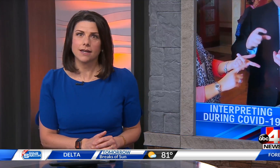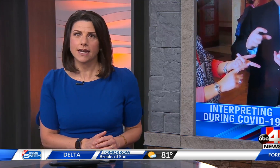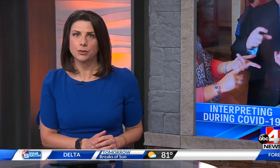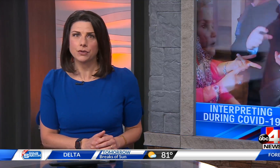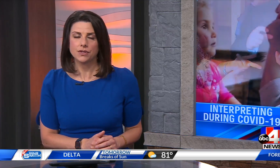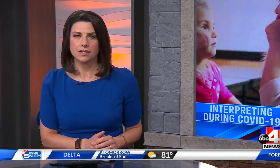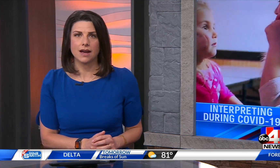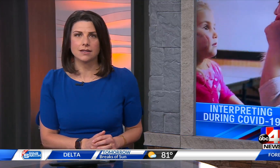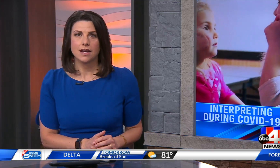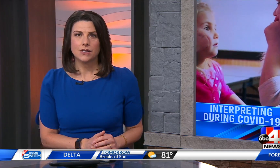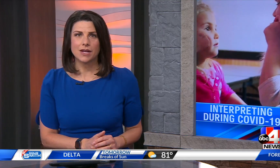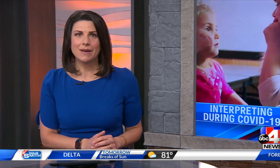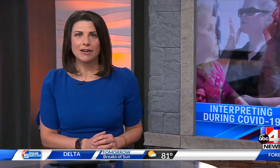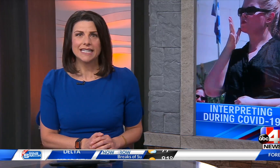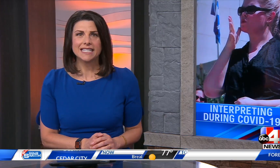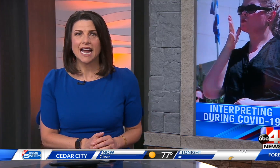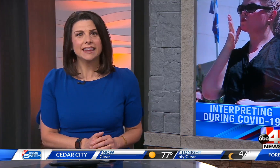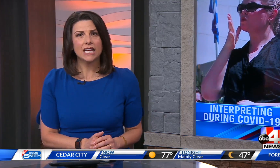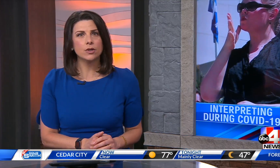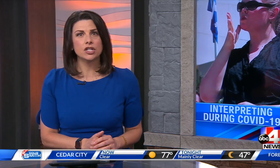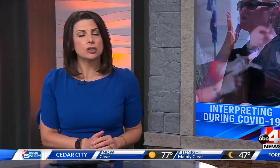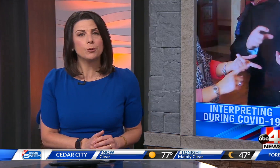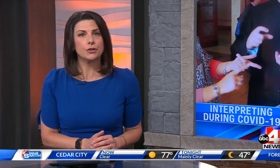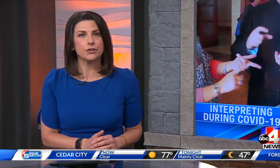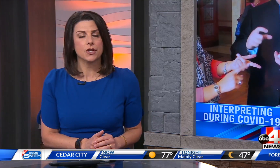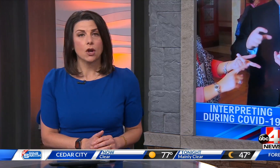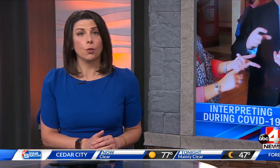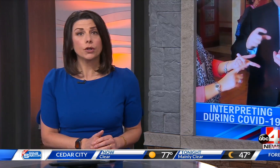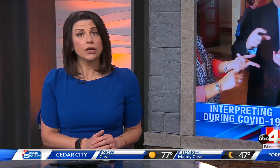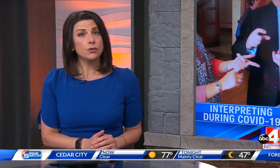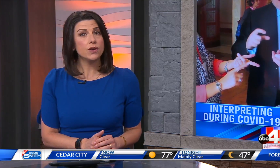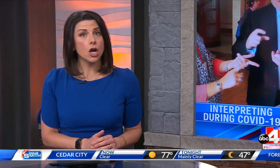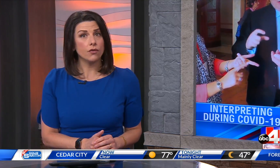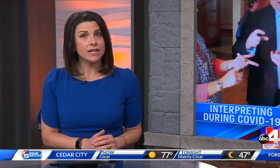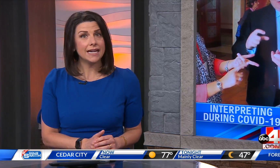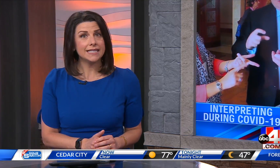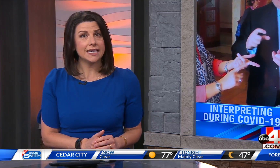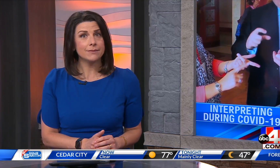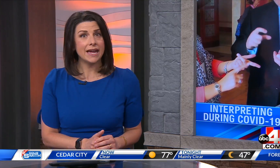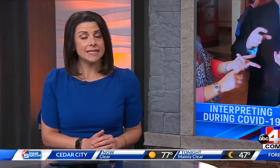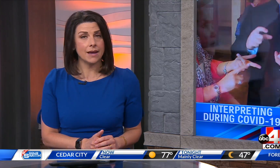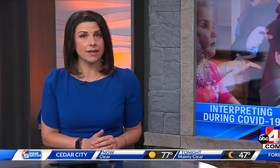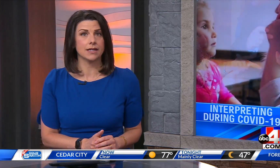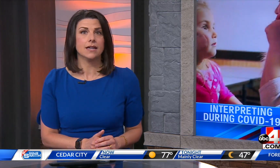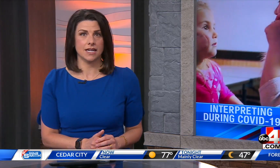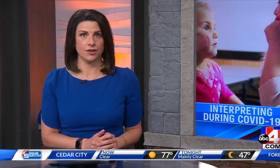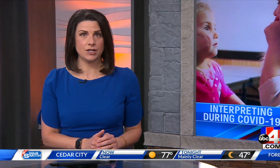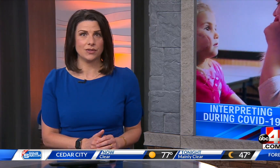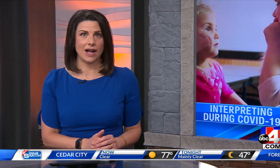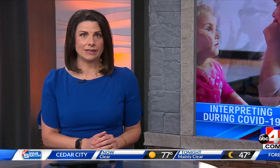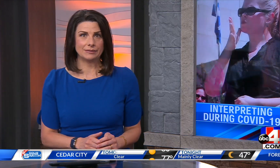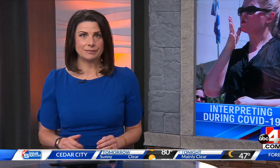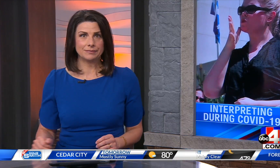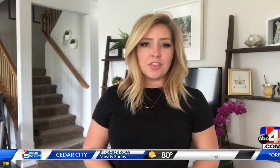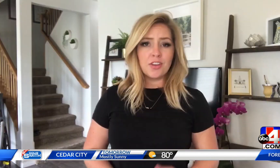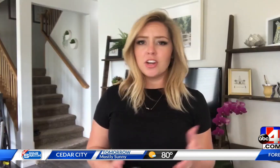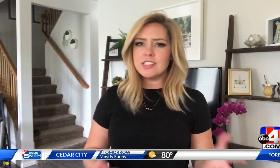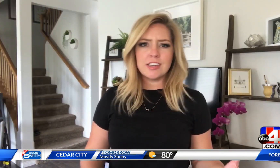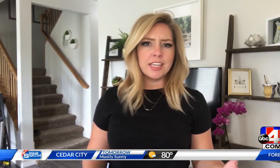introduces us to the American Sign Language interpreters working through the COVID-19 pandemic here in Utah. They're unsung